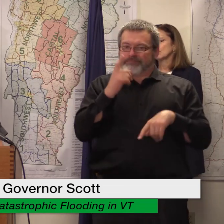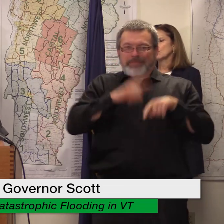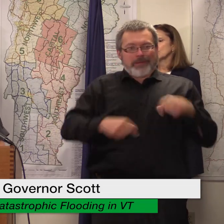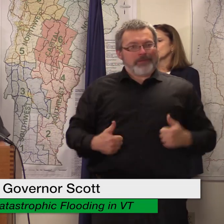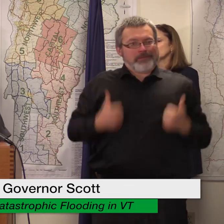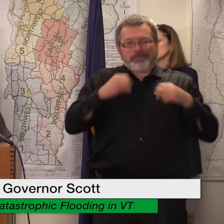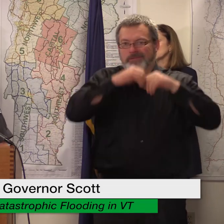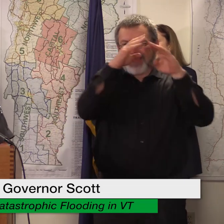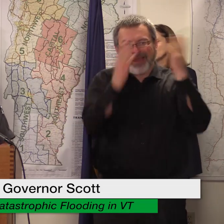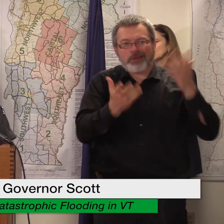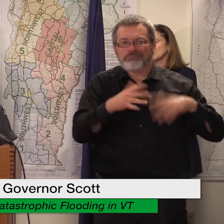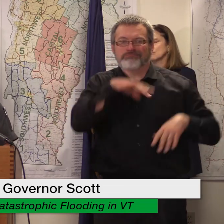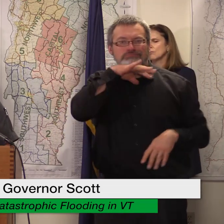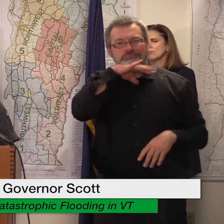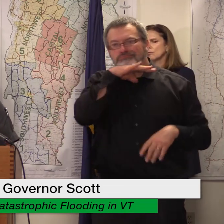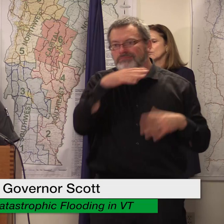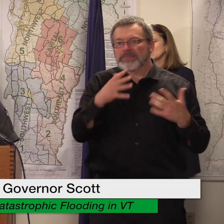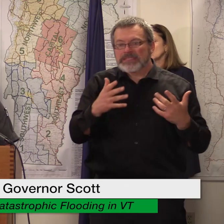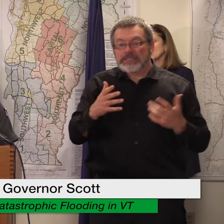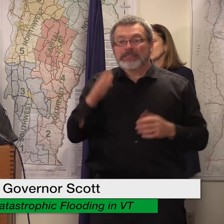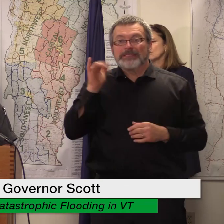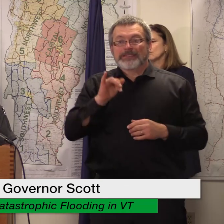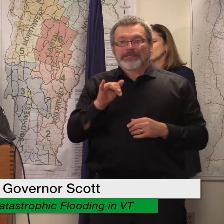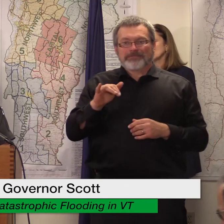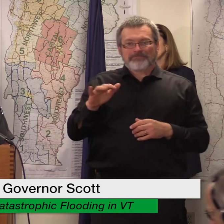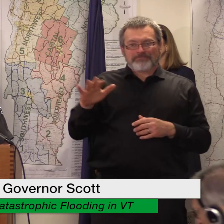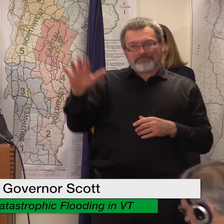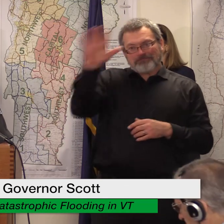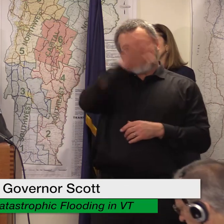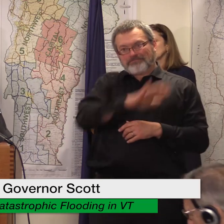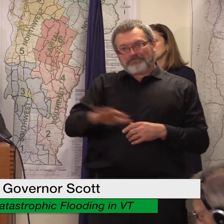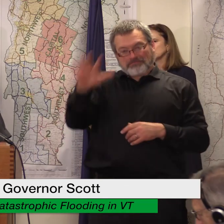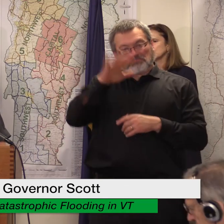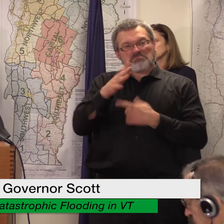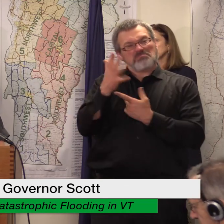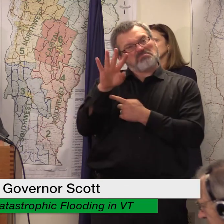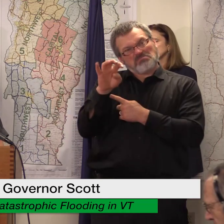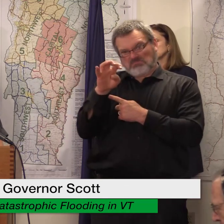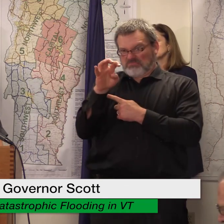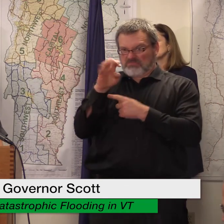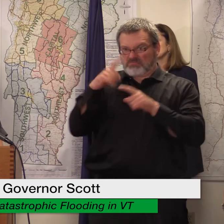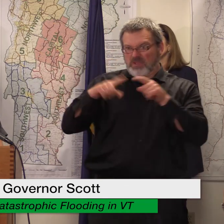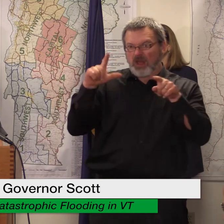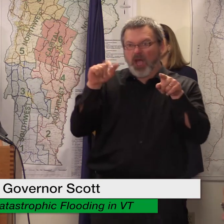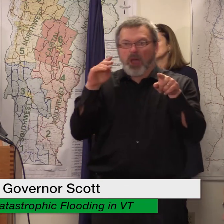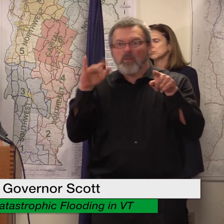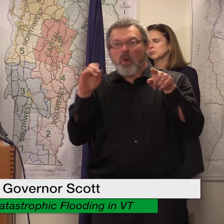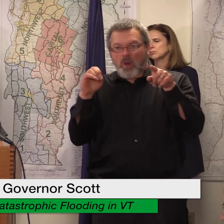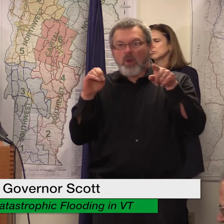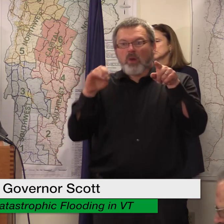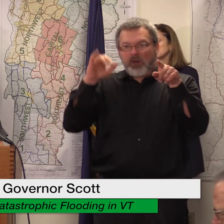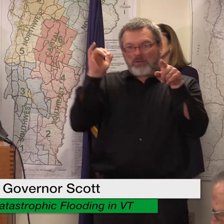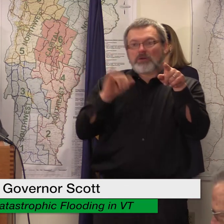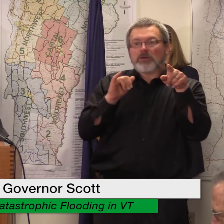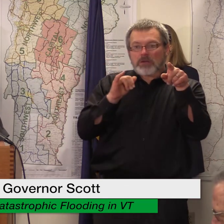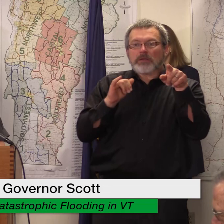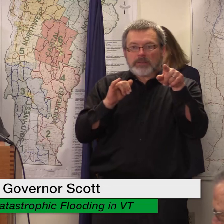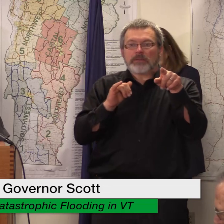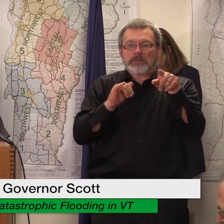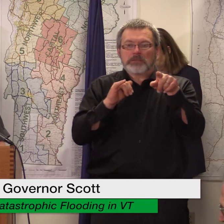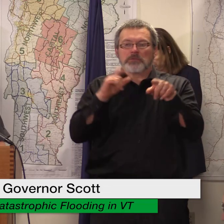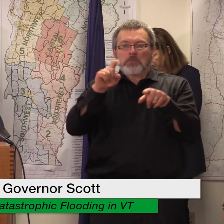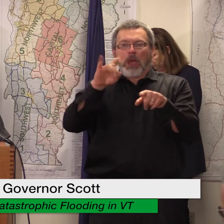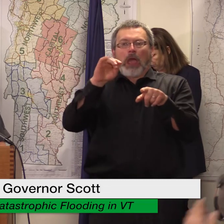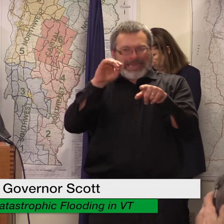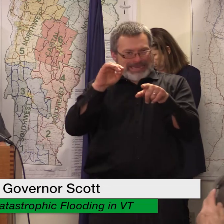392 reports we have received from lamoille county 181 callers reported that their home was